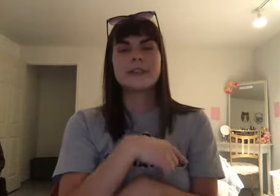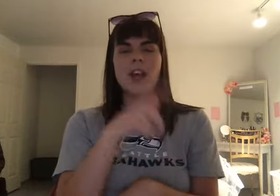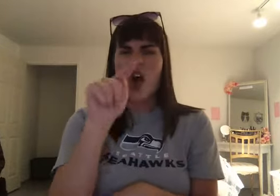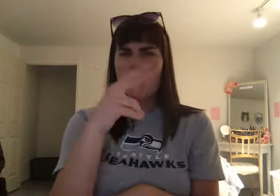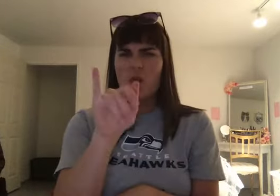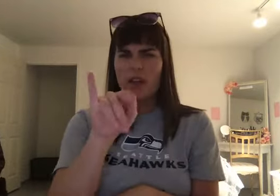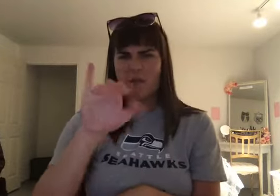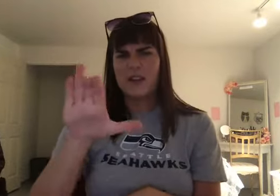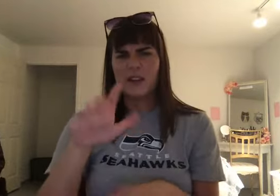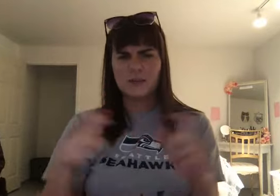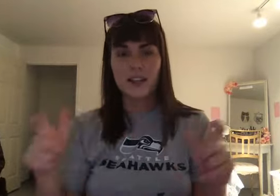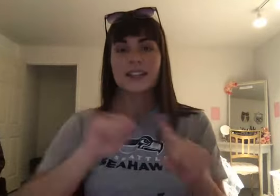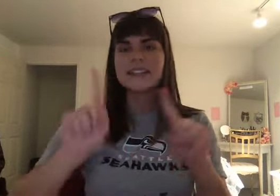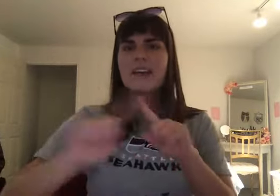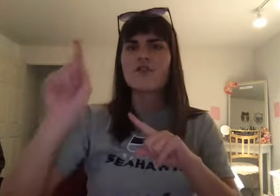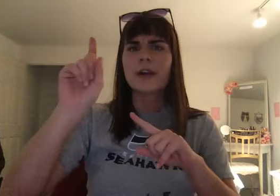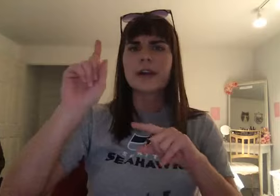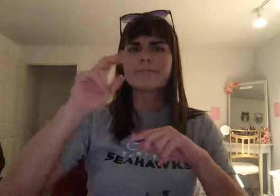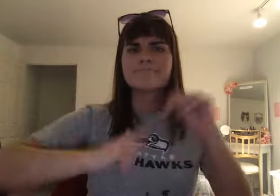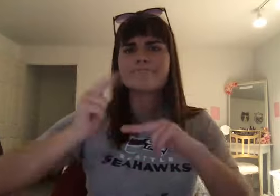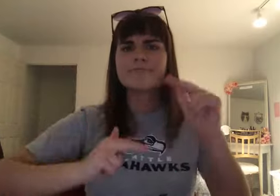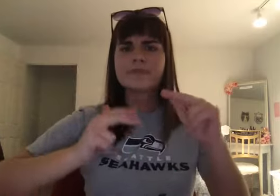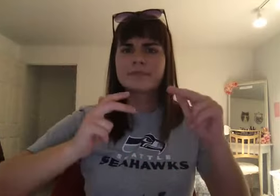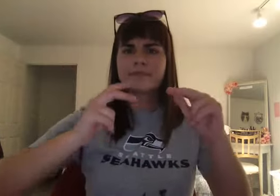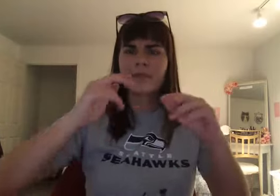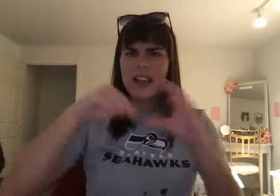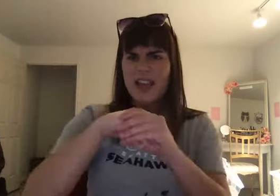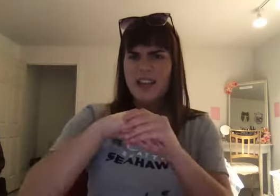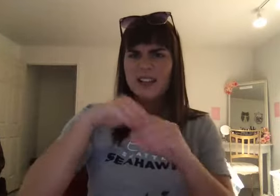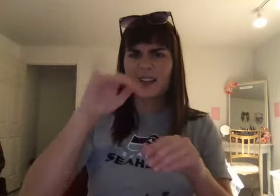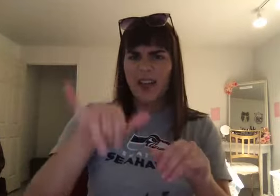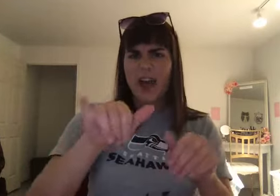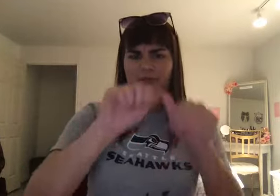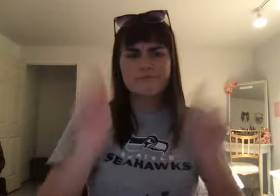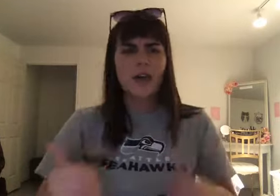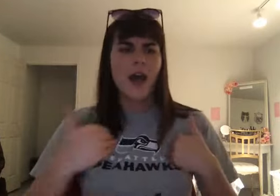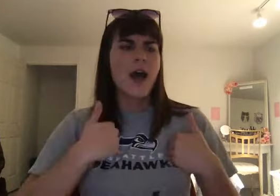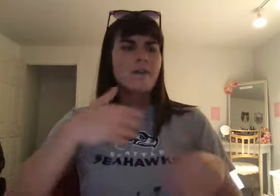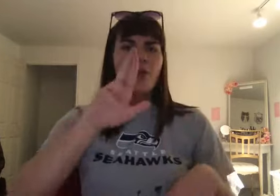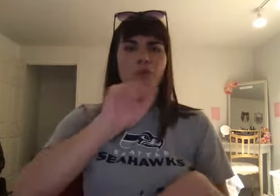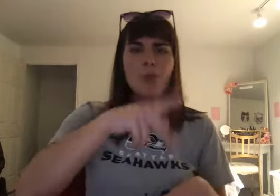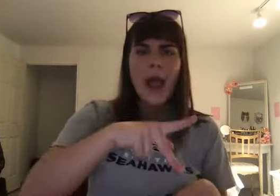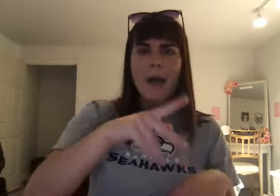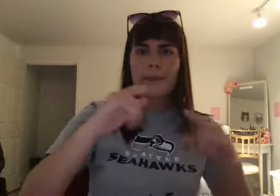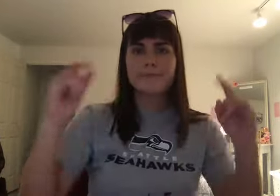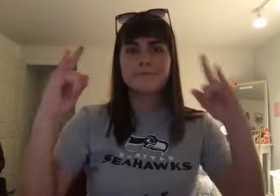arches. Columns. Ramps. And even the basis of the pyramid. We call them ziggurats. In